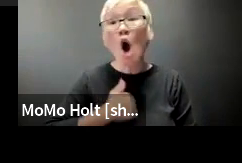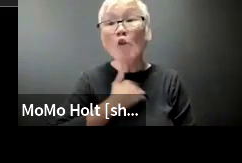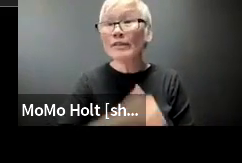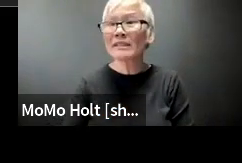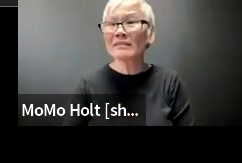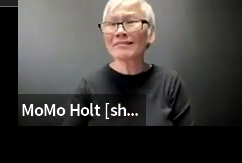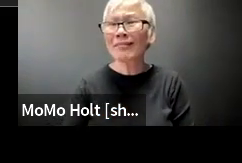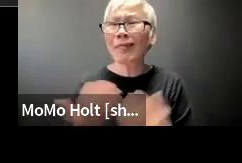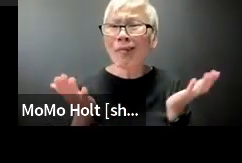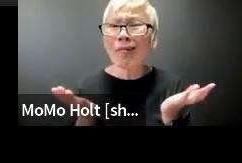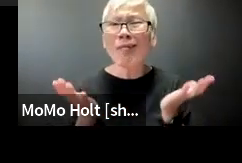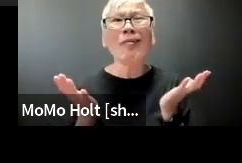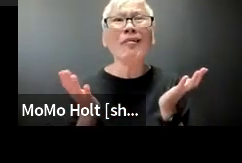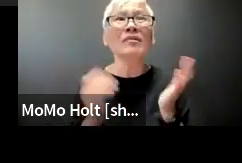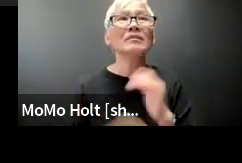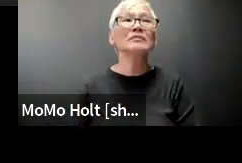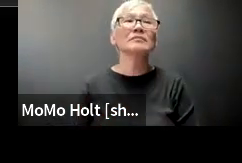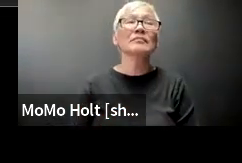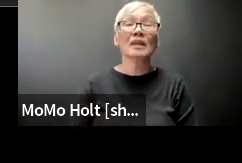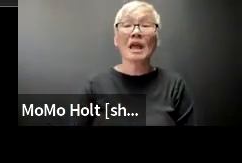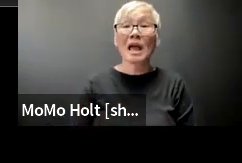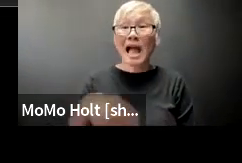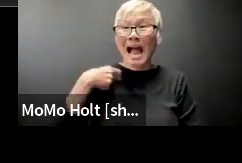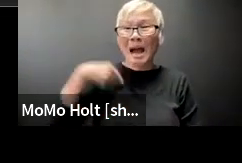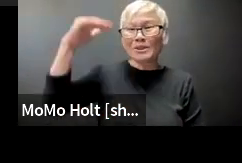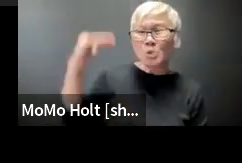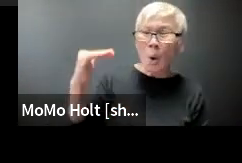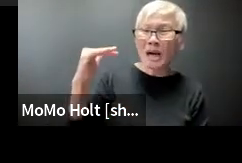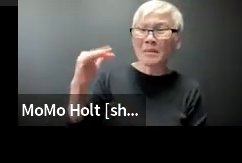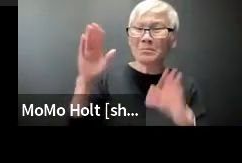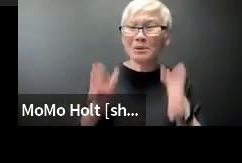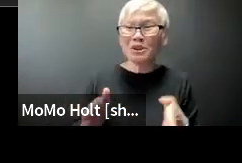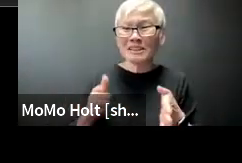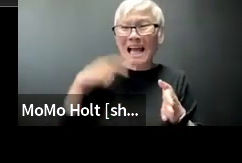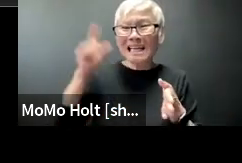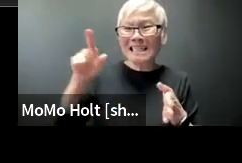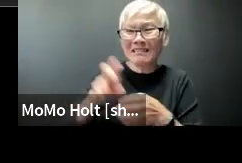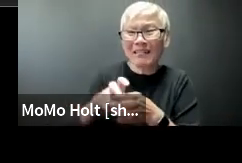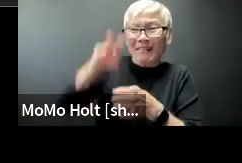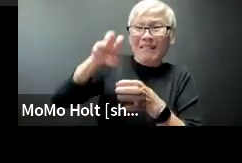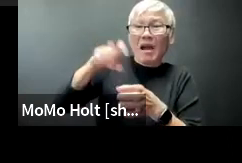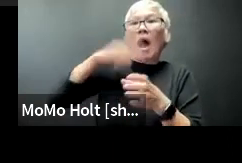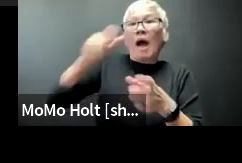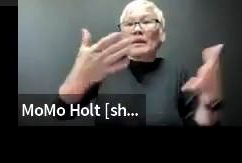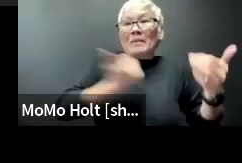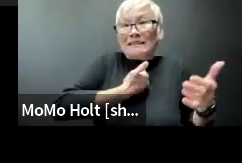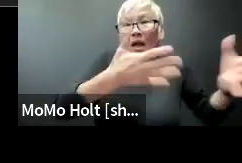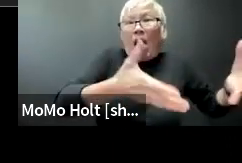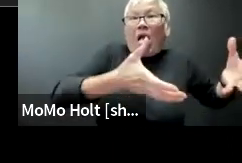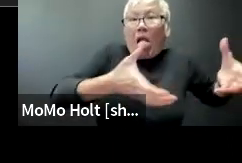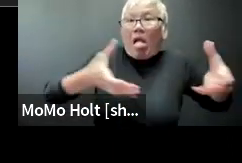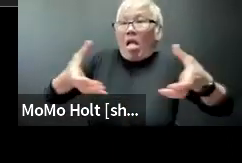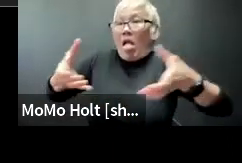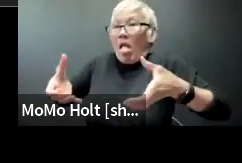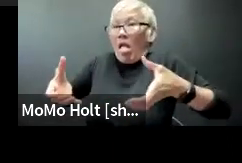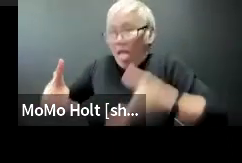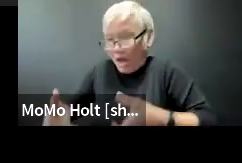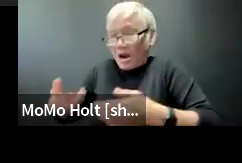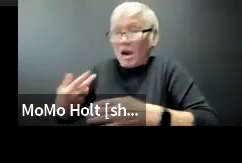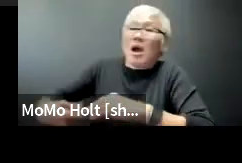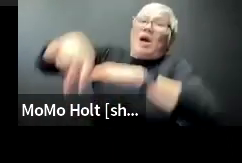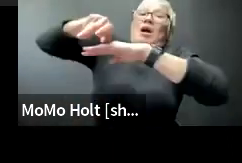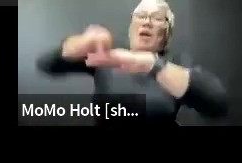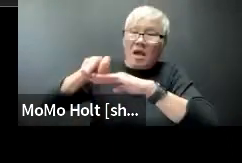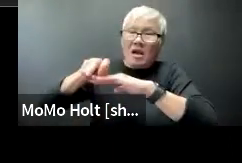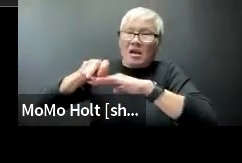my id oops too bad for me i'm a short person i need to